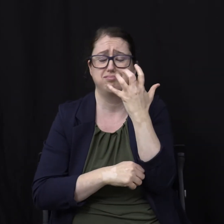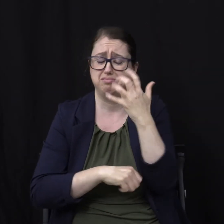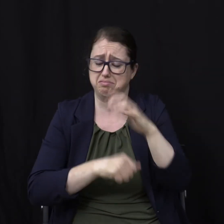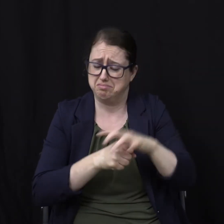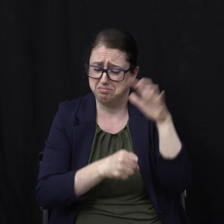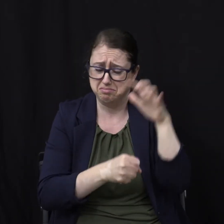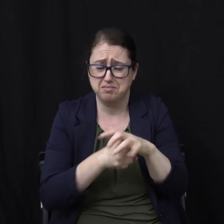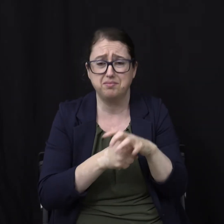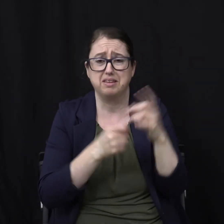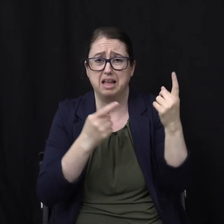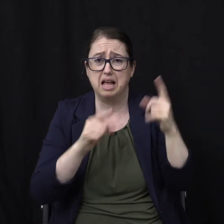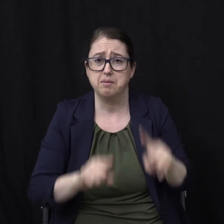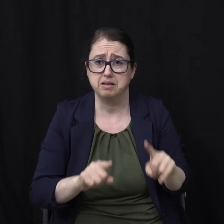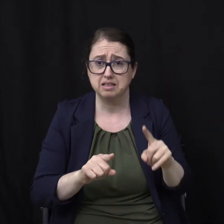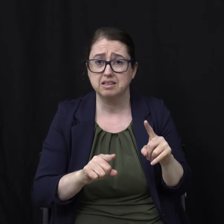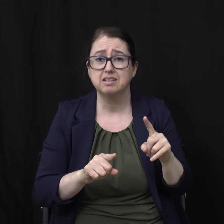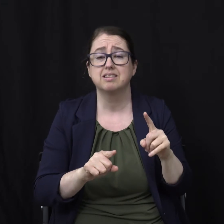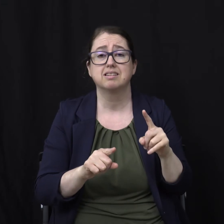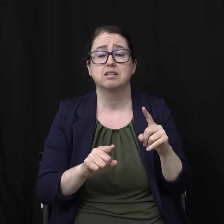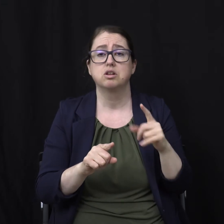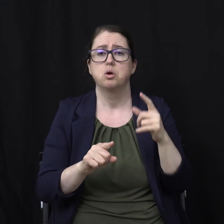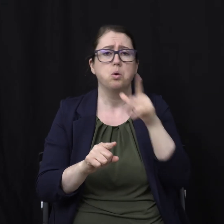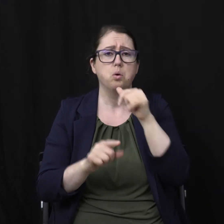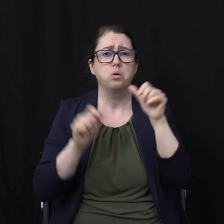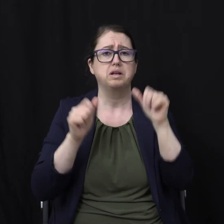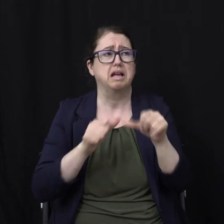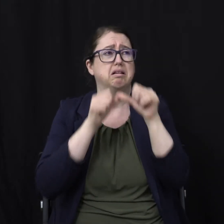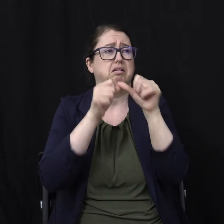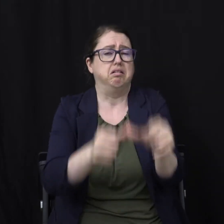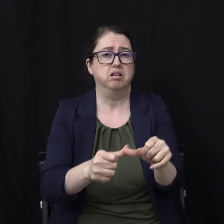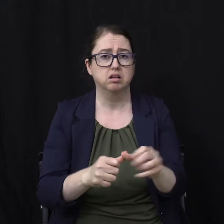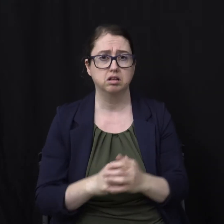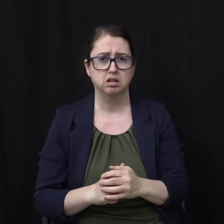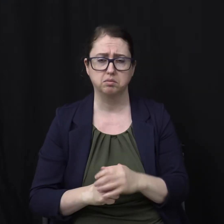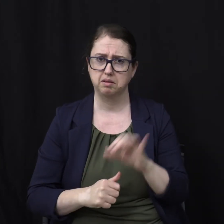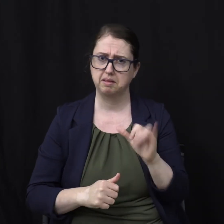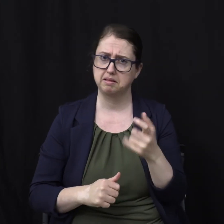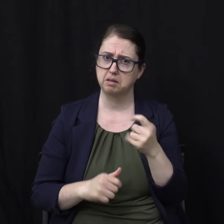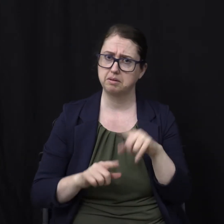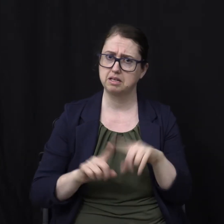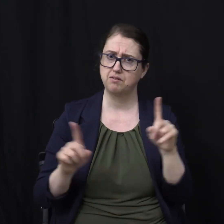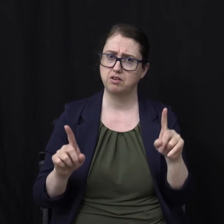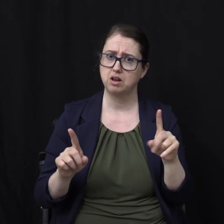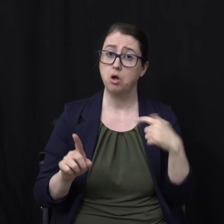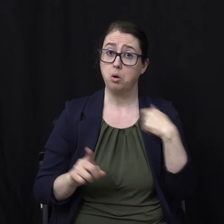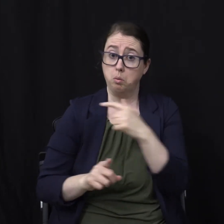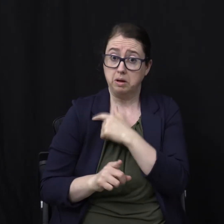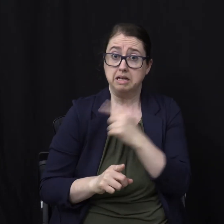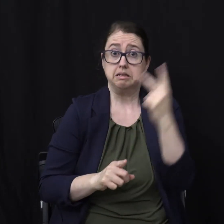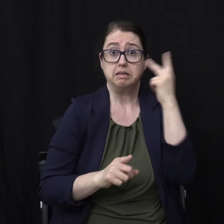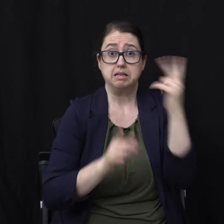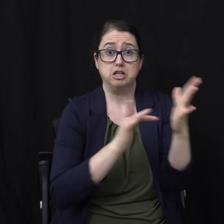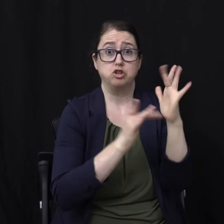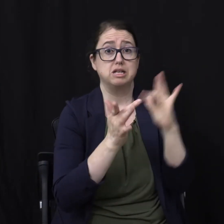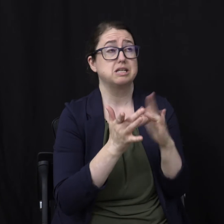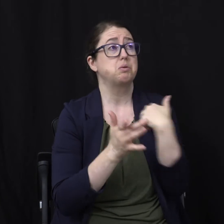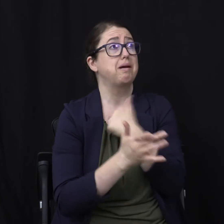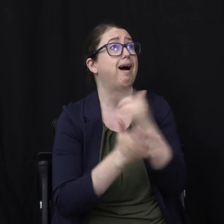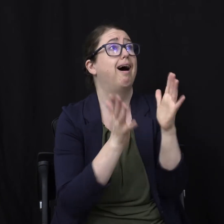stand So this sounds A little different Than what the righteous say When we see Jesus We go Lo this is our God We have waited for him